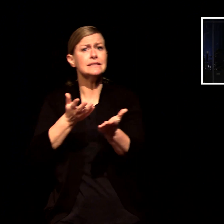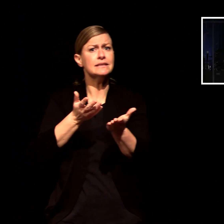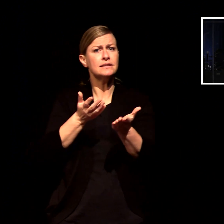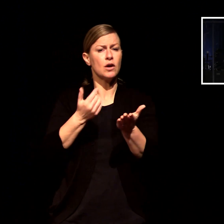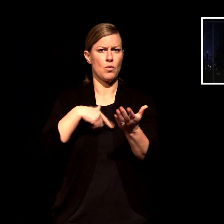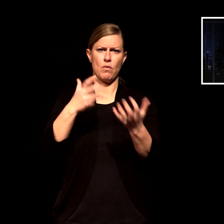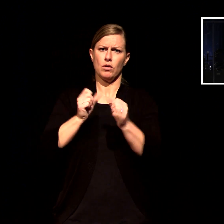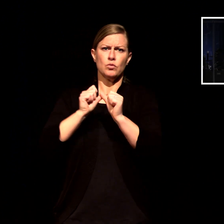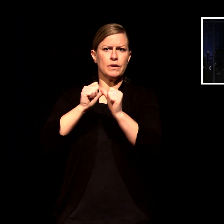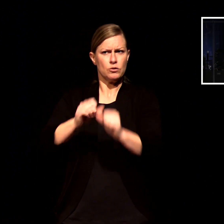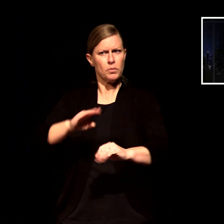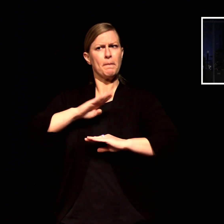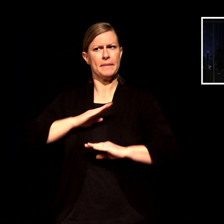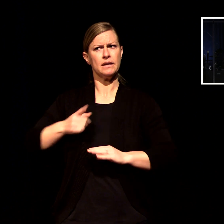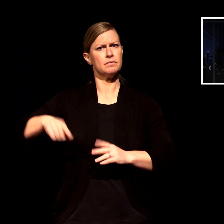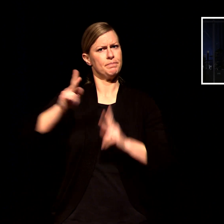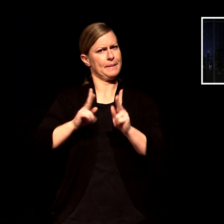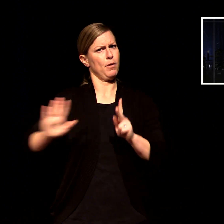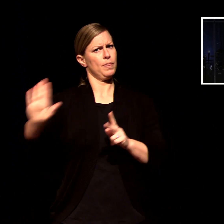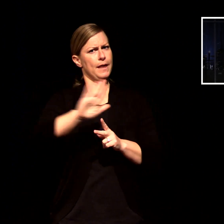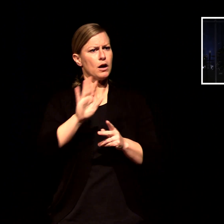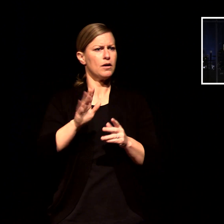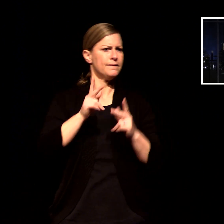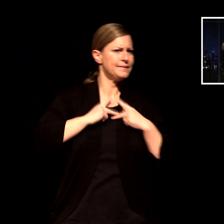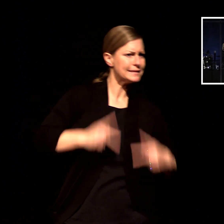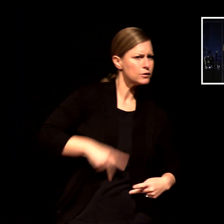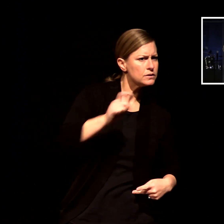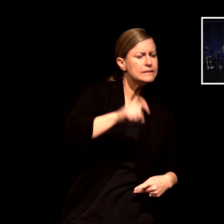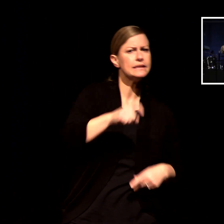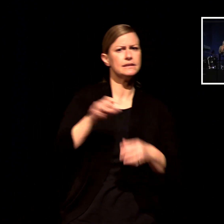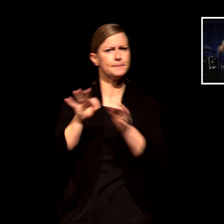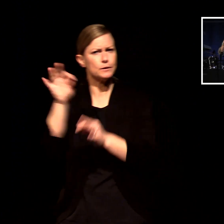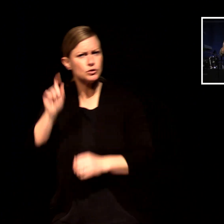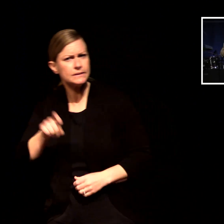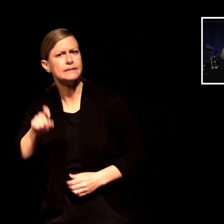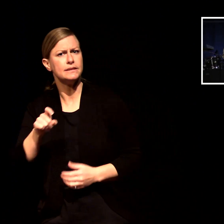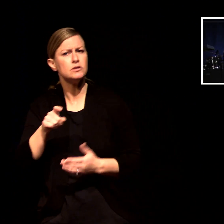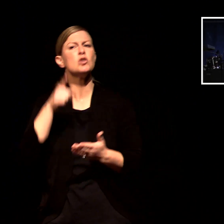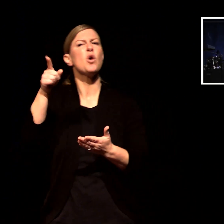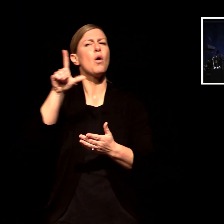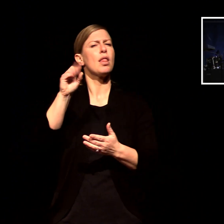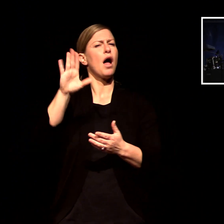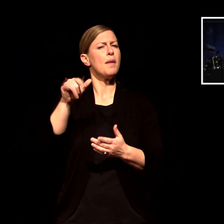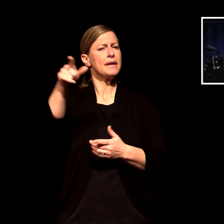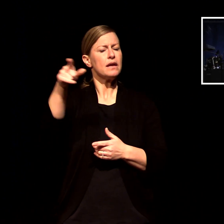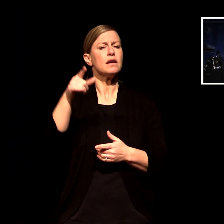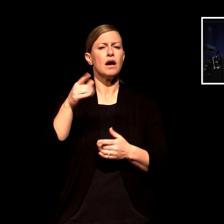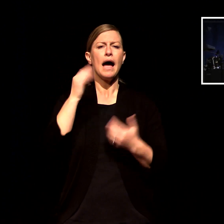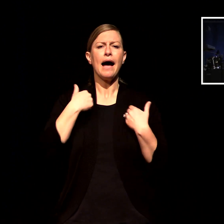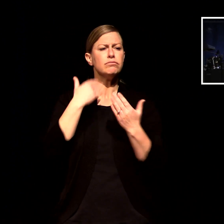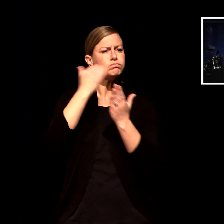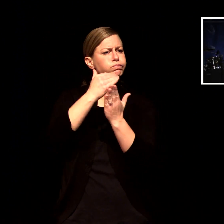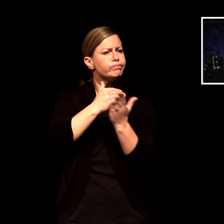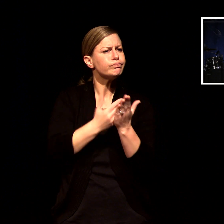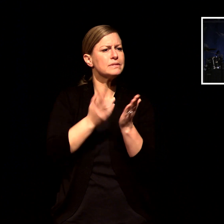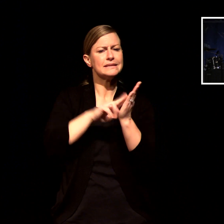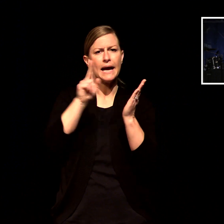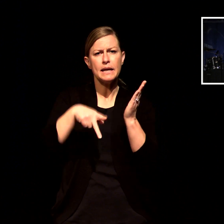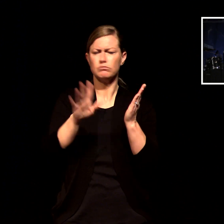and spiritual needs so in the lobby after the service you'll see that we have some papers with some signups they're lists not signups lists of things